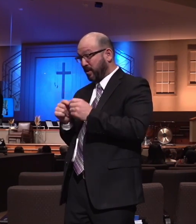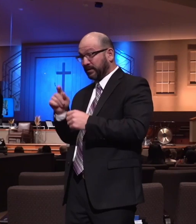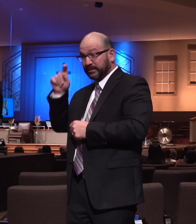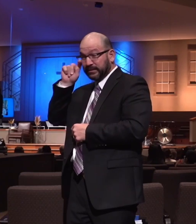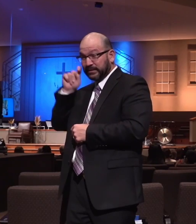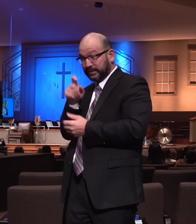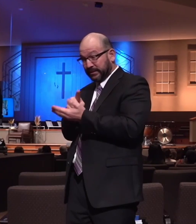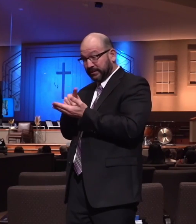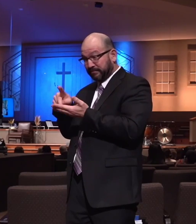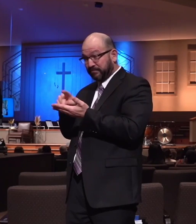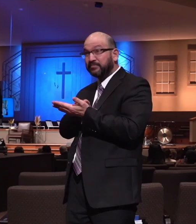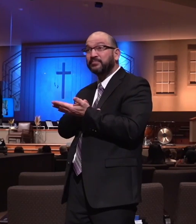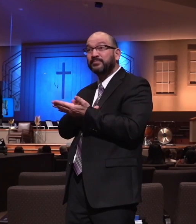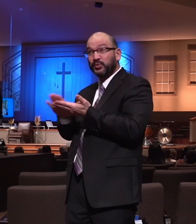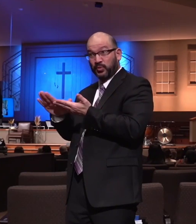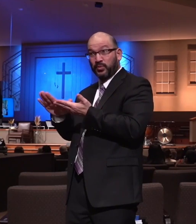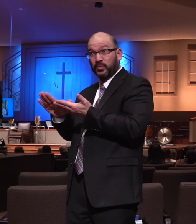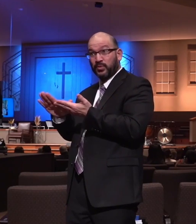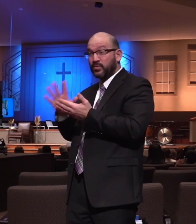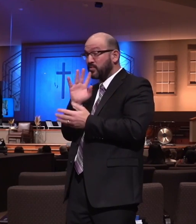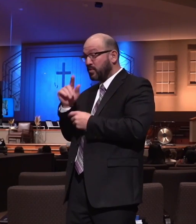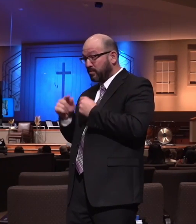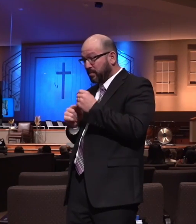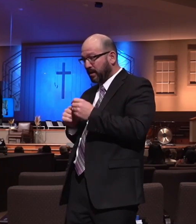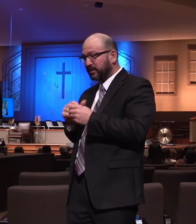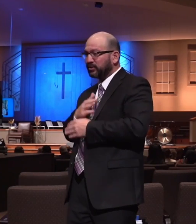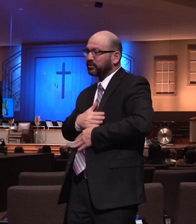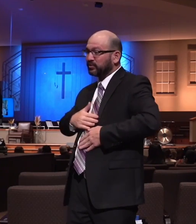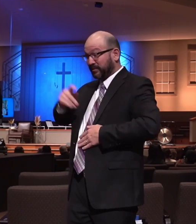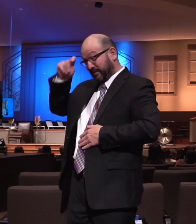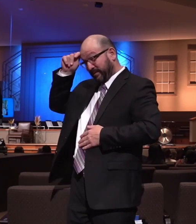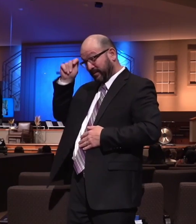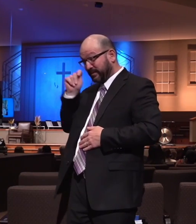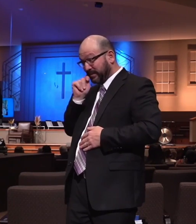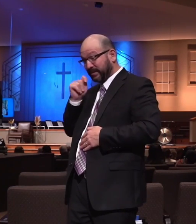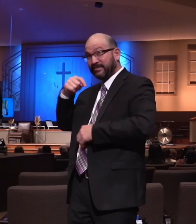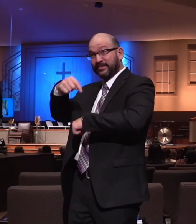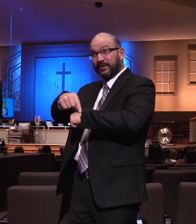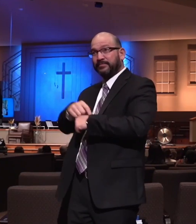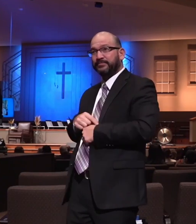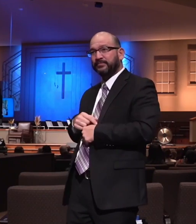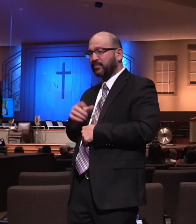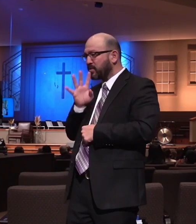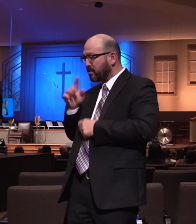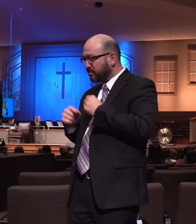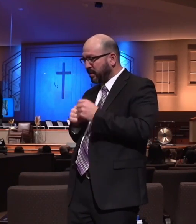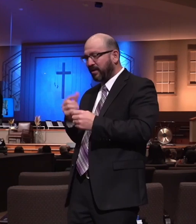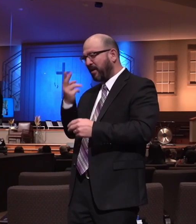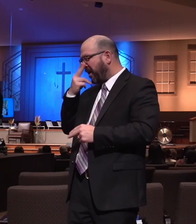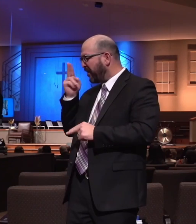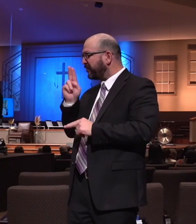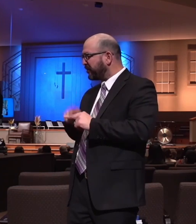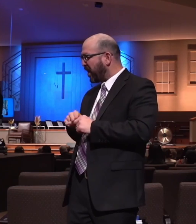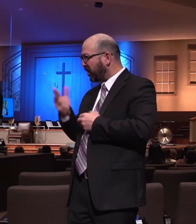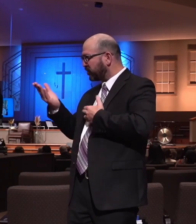We talked about enjoying the teen years. We talked about going ahead and just having fun serving Jesus.